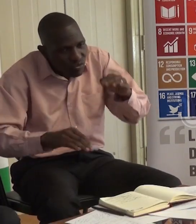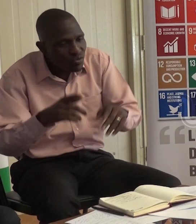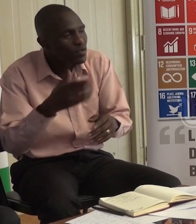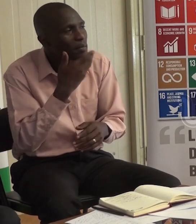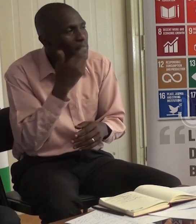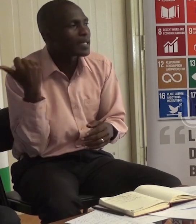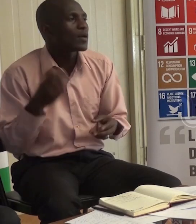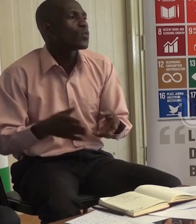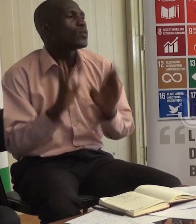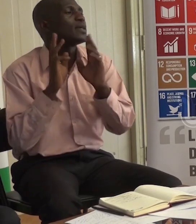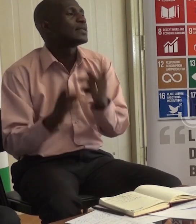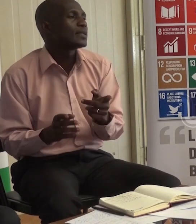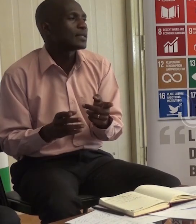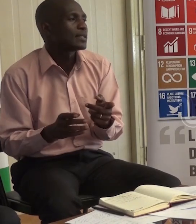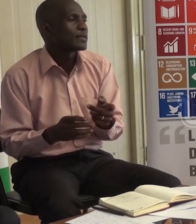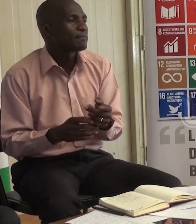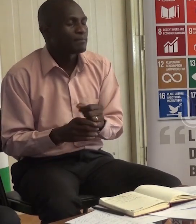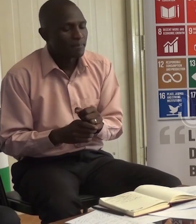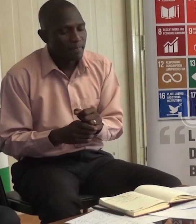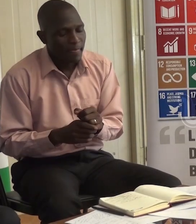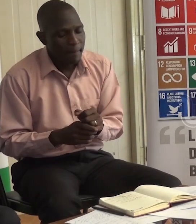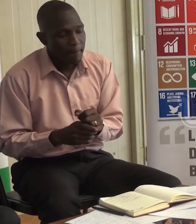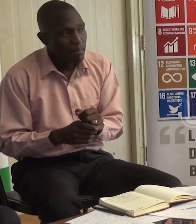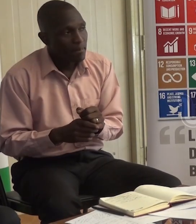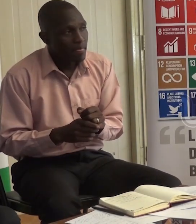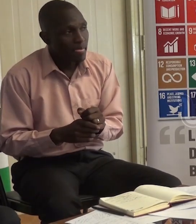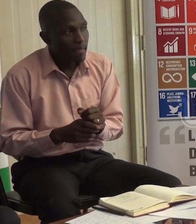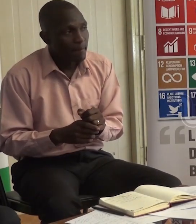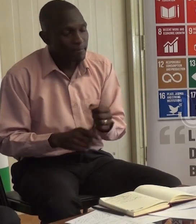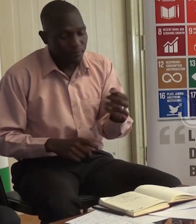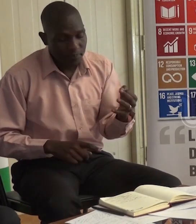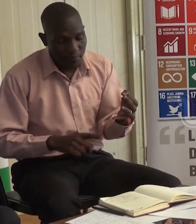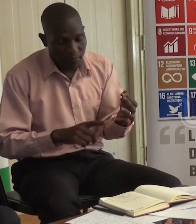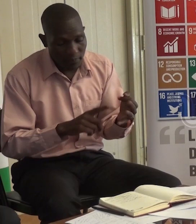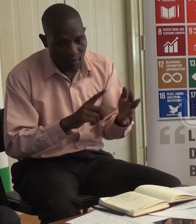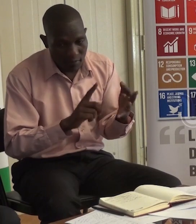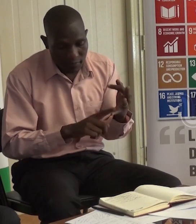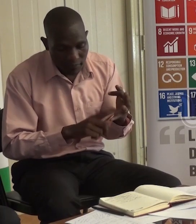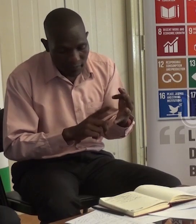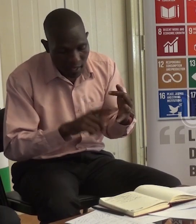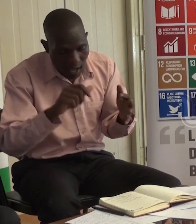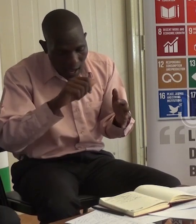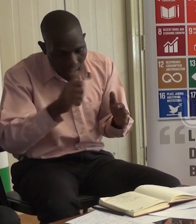result of such challenges, and I believe moving forward, we need to improve on early childhood, programming, and language.